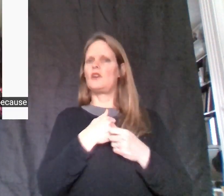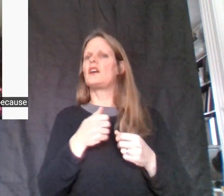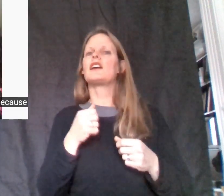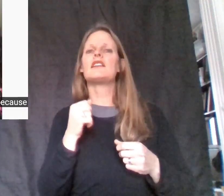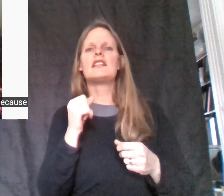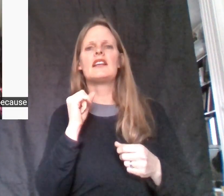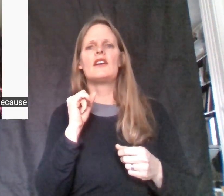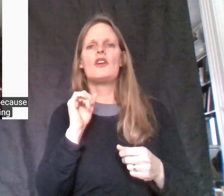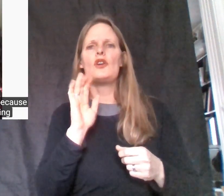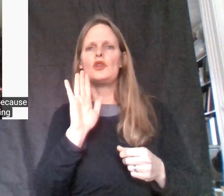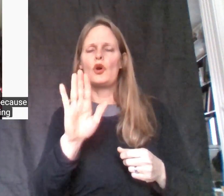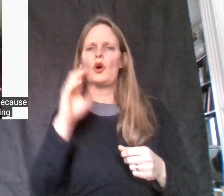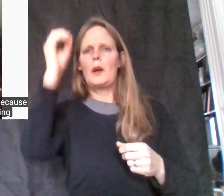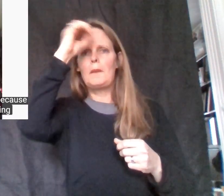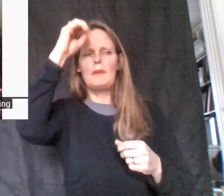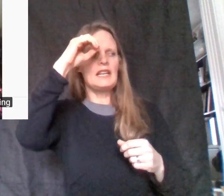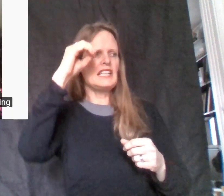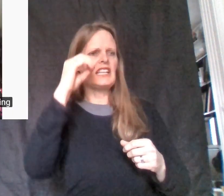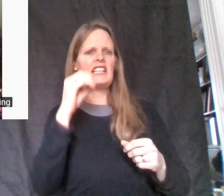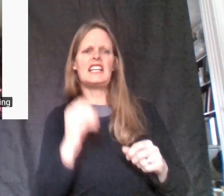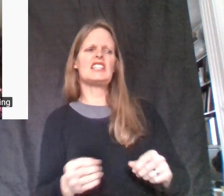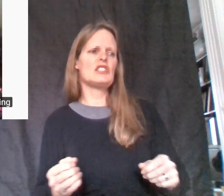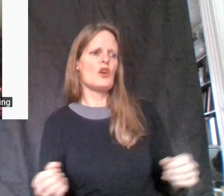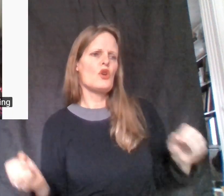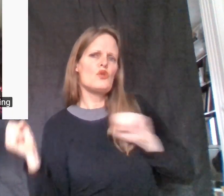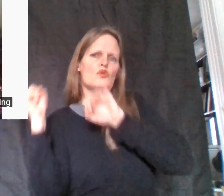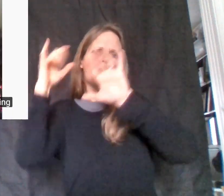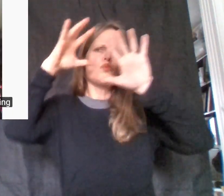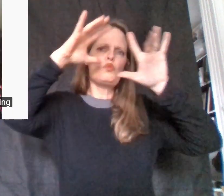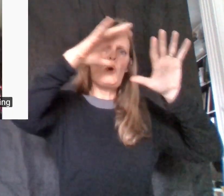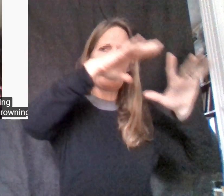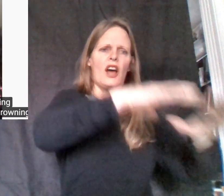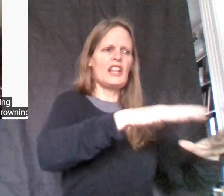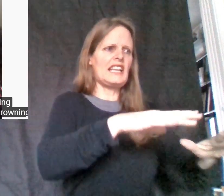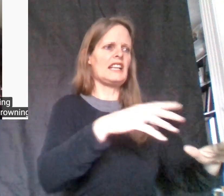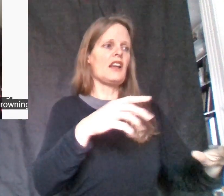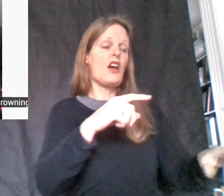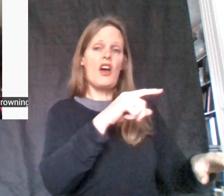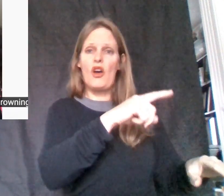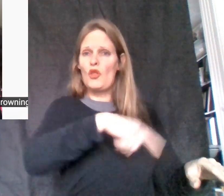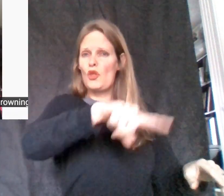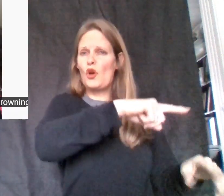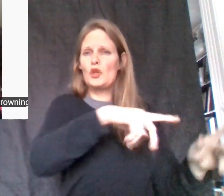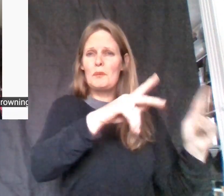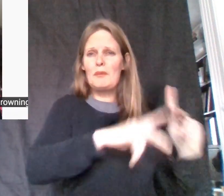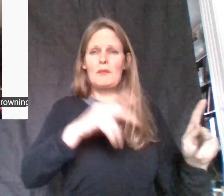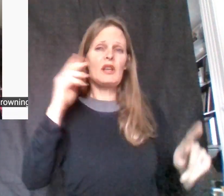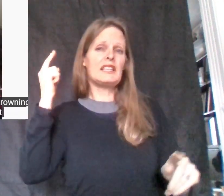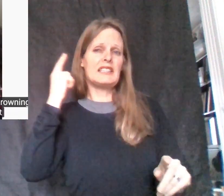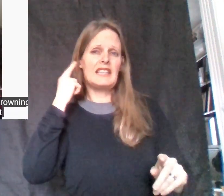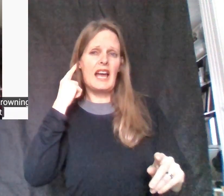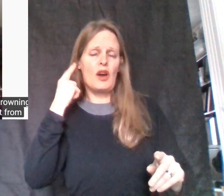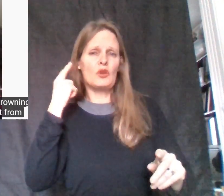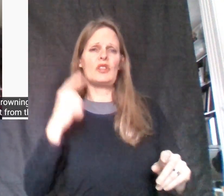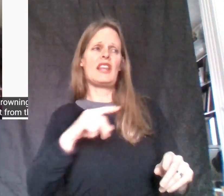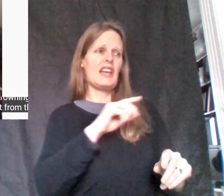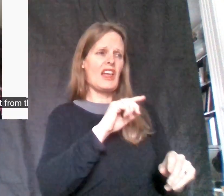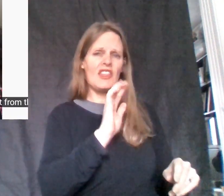is you're distorting the flow of information. You're drowning out the sound that's coming out from the ground.